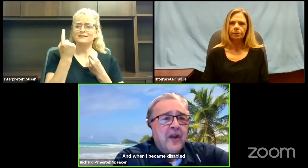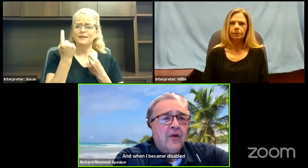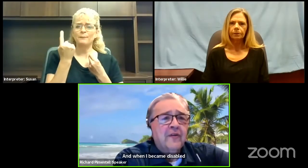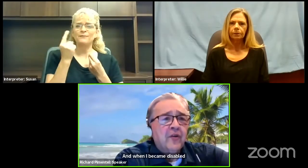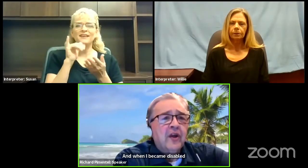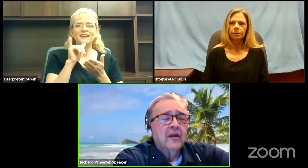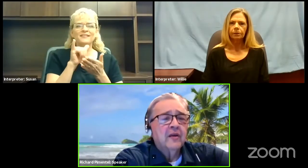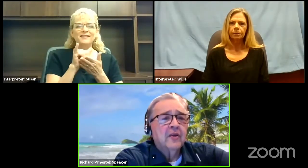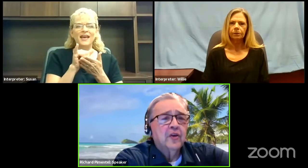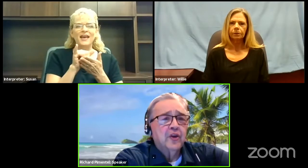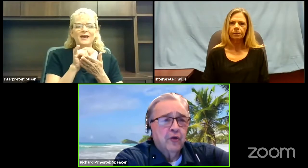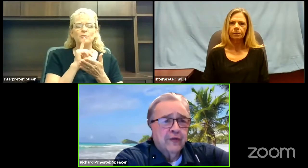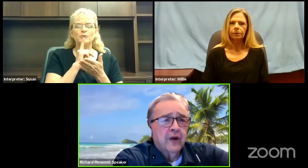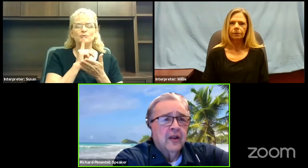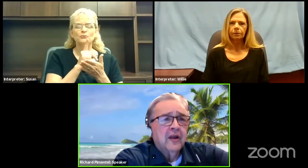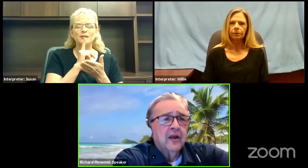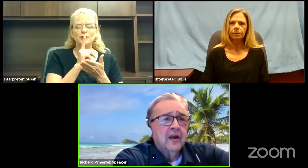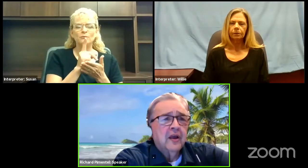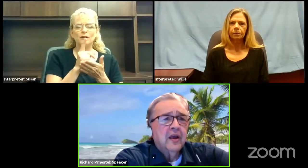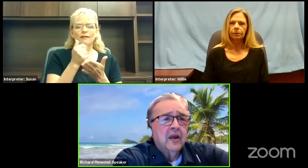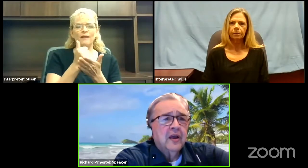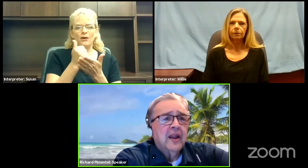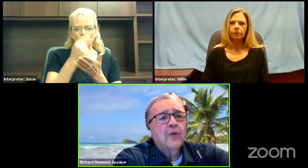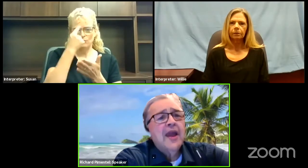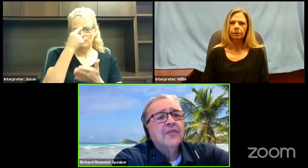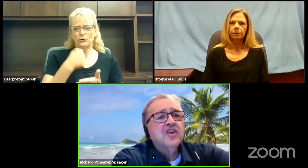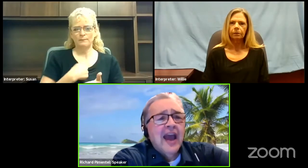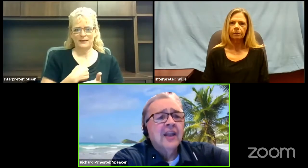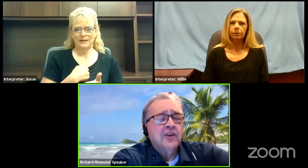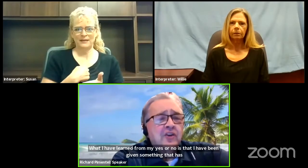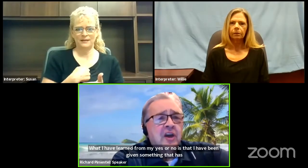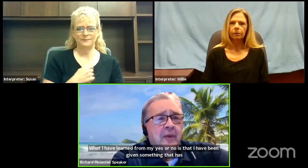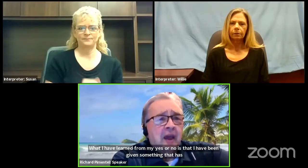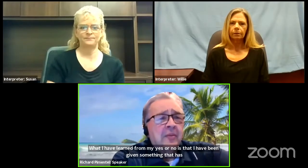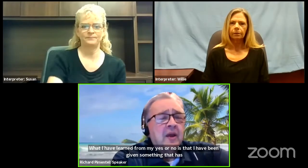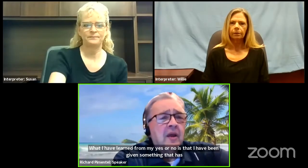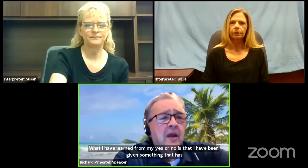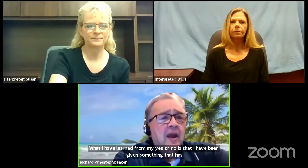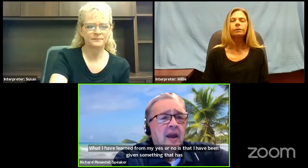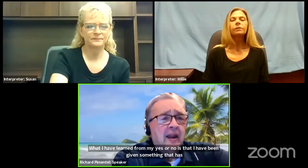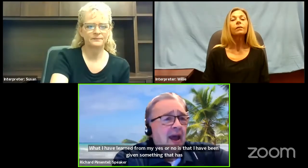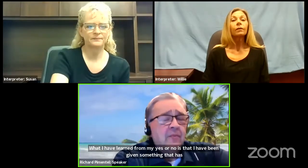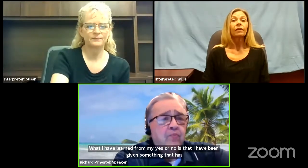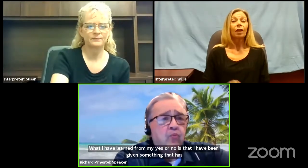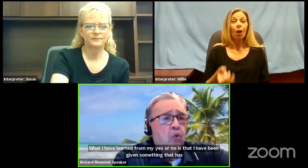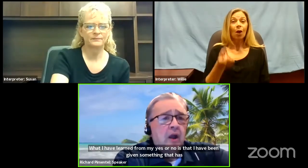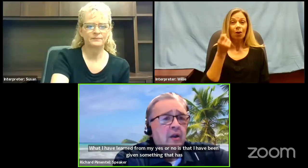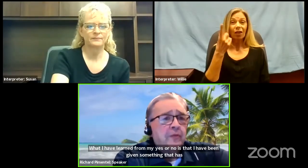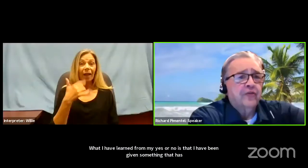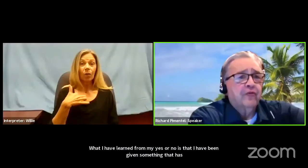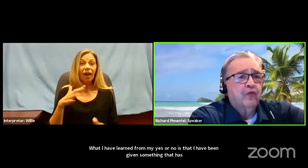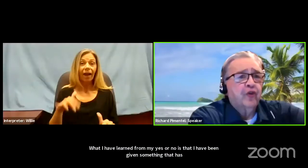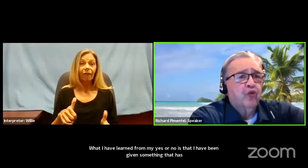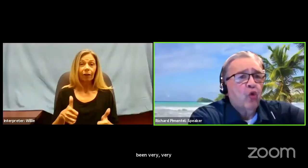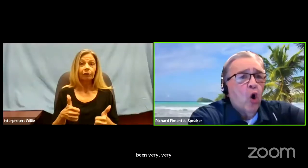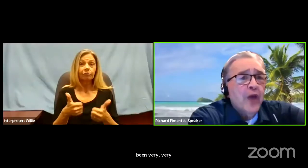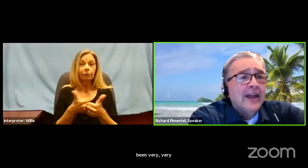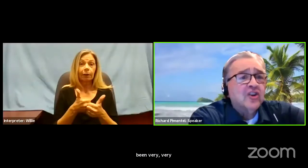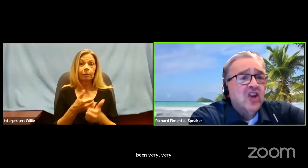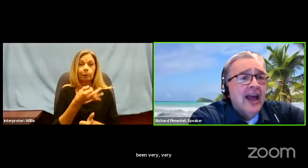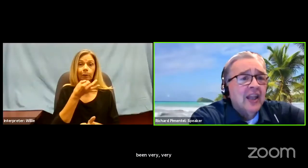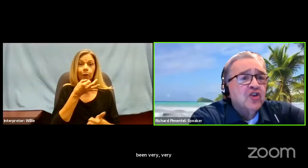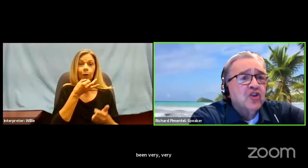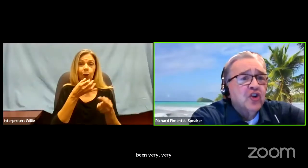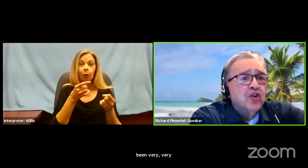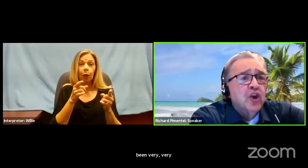been very, very useful. Now, we have a challenge coming up, and I want to throw